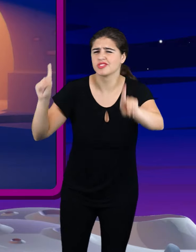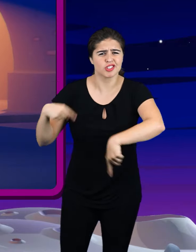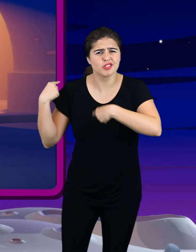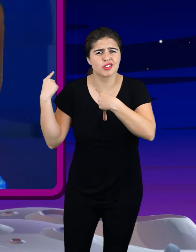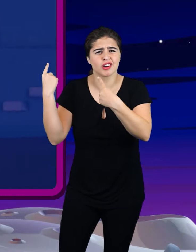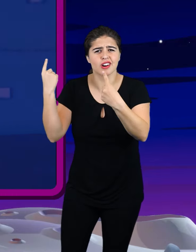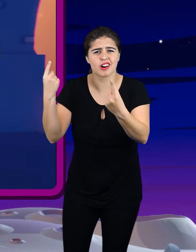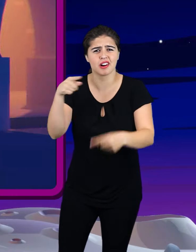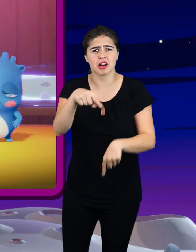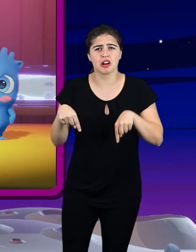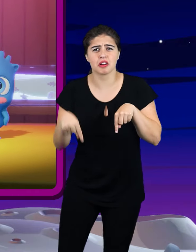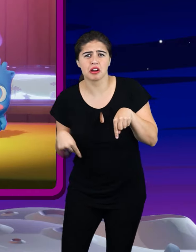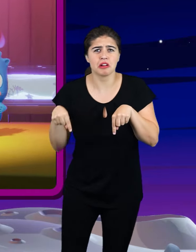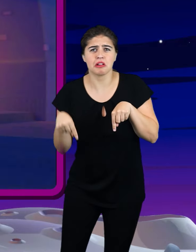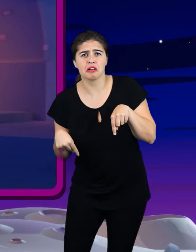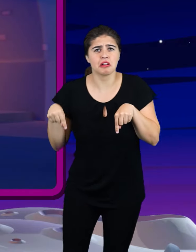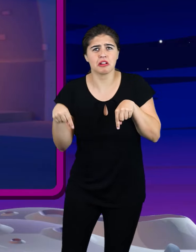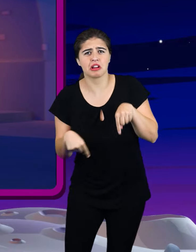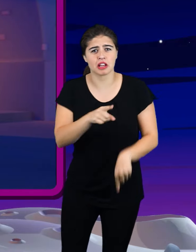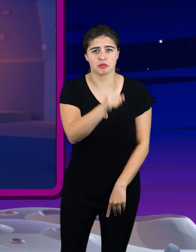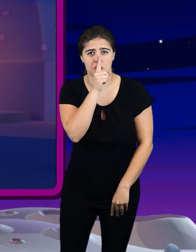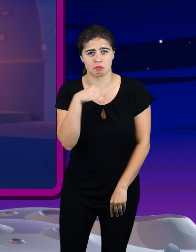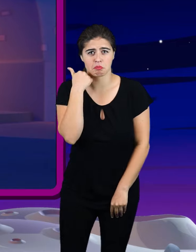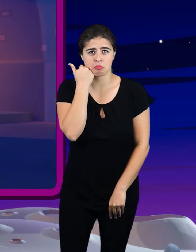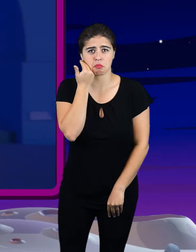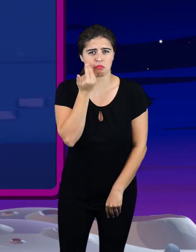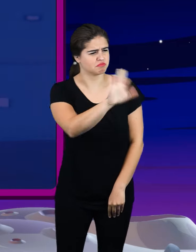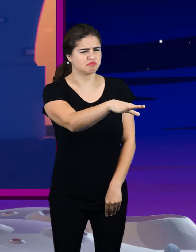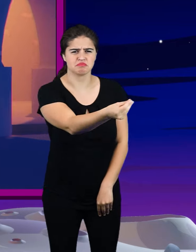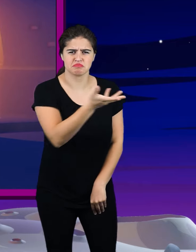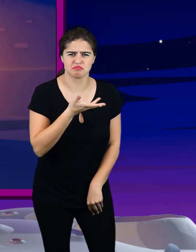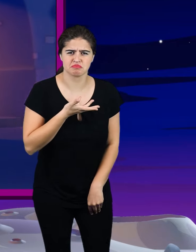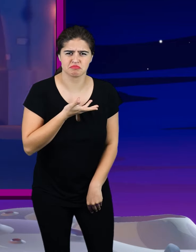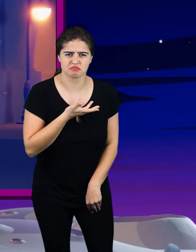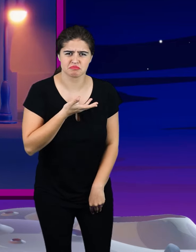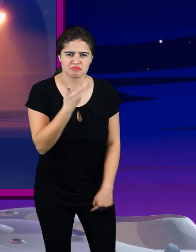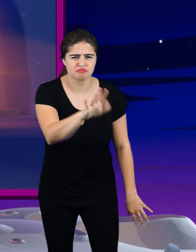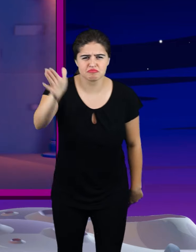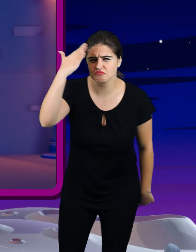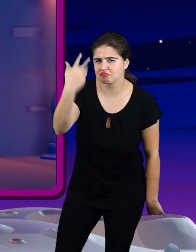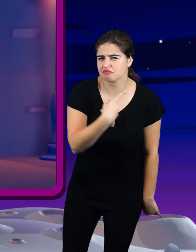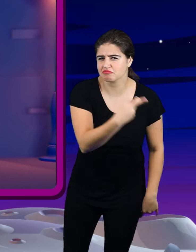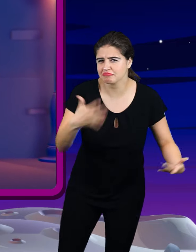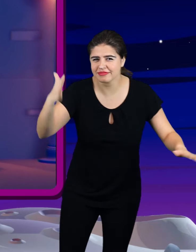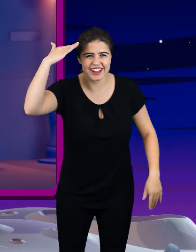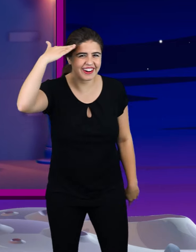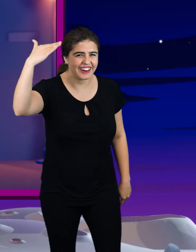long Your foot's been aching but You're too shy to say it Inside we both know what's been